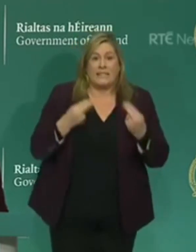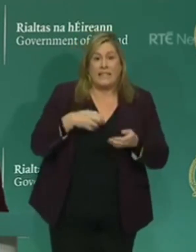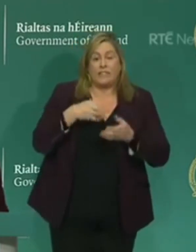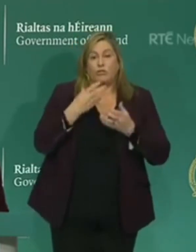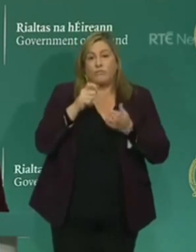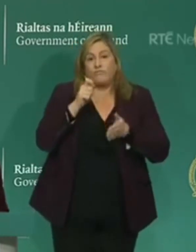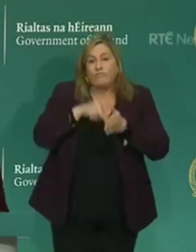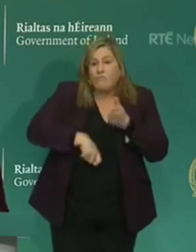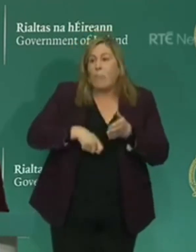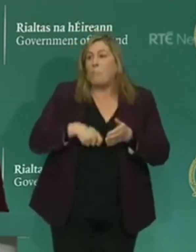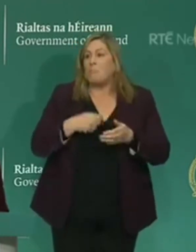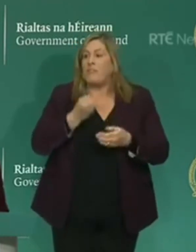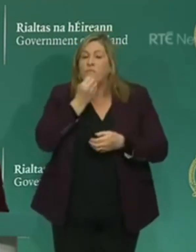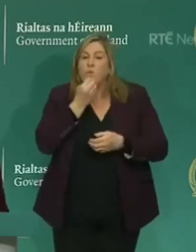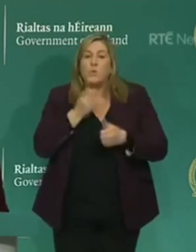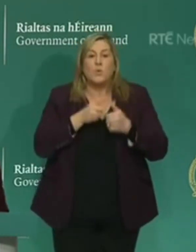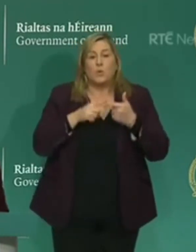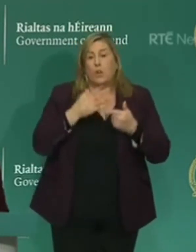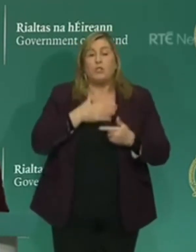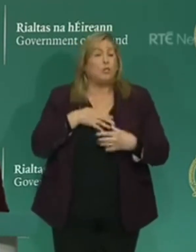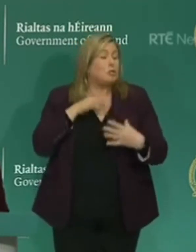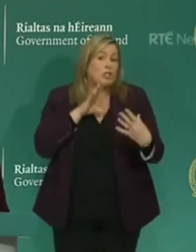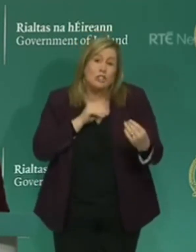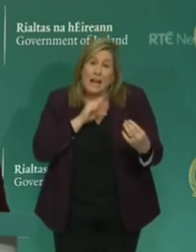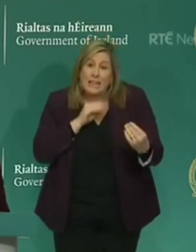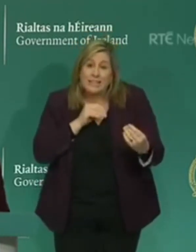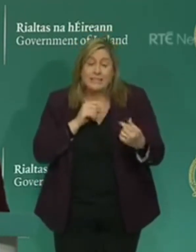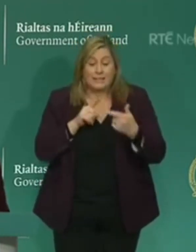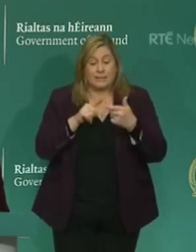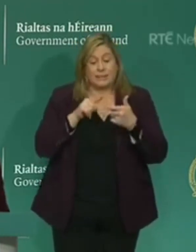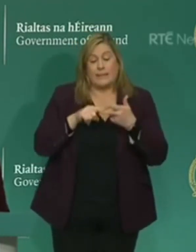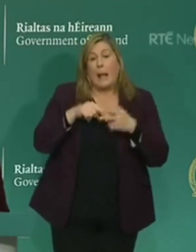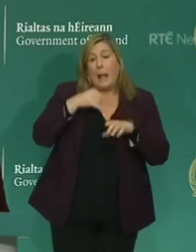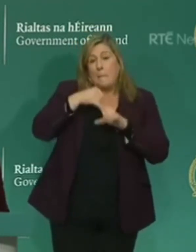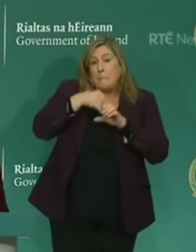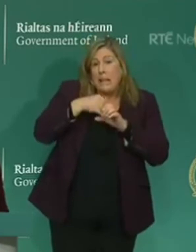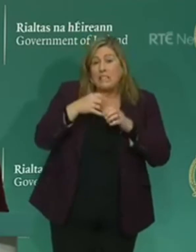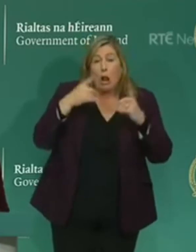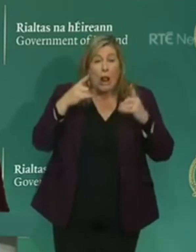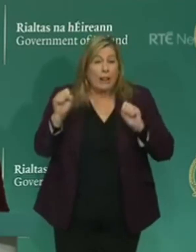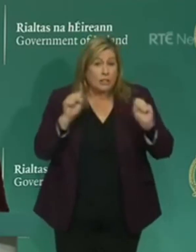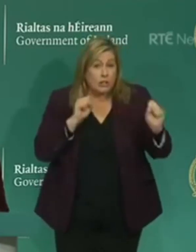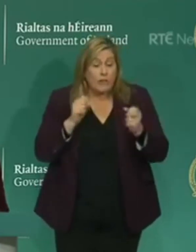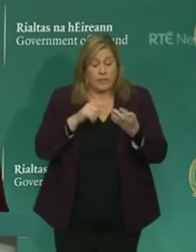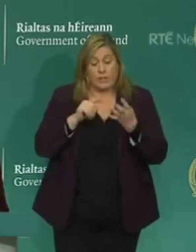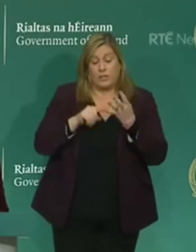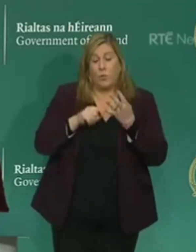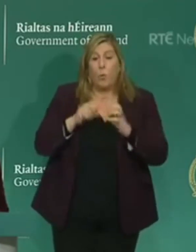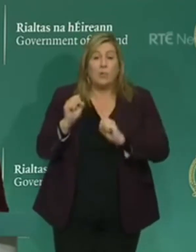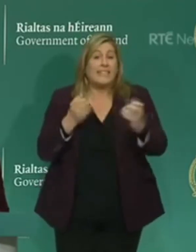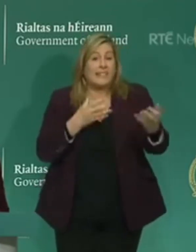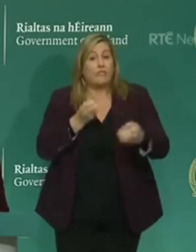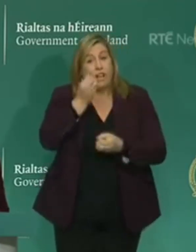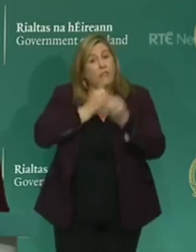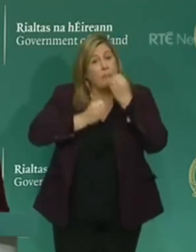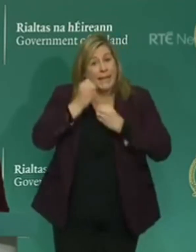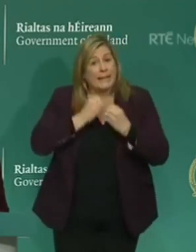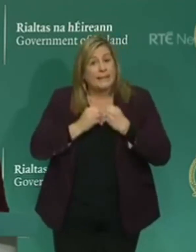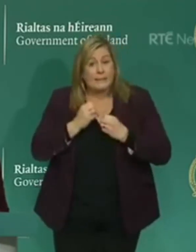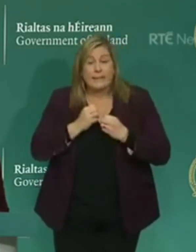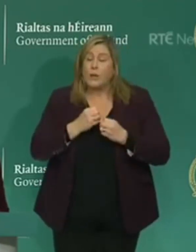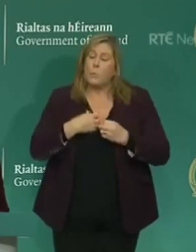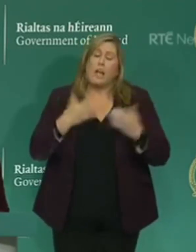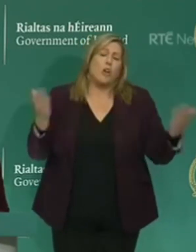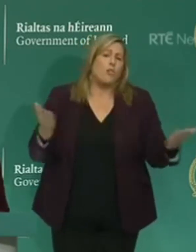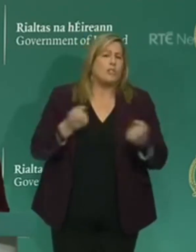groceries, people needing someone to talk to, medical or health services, and the delivery of meals. We encourage anyone who